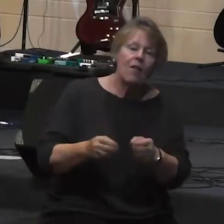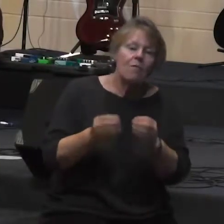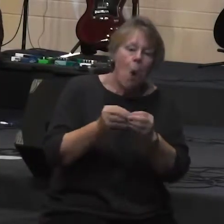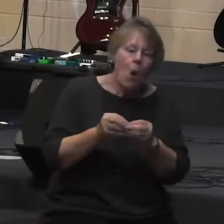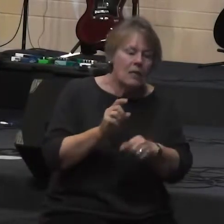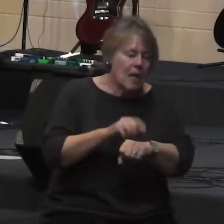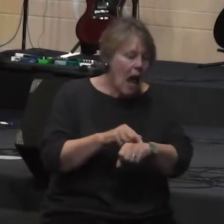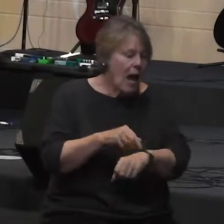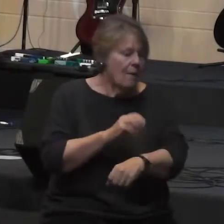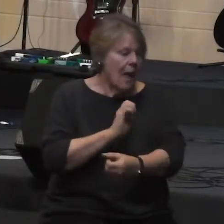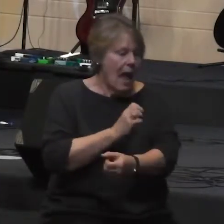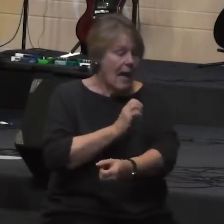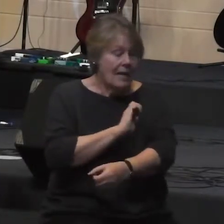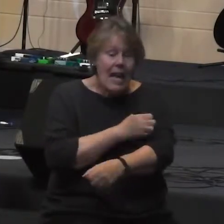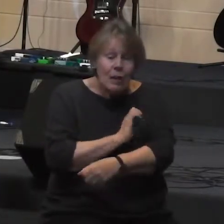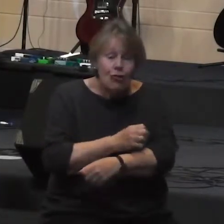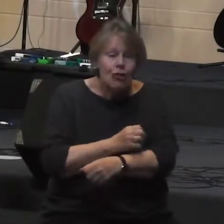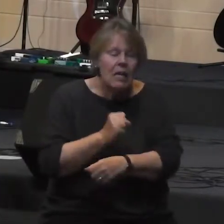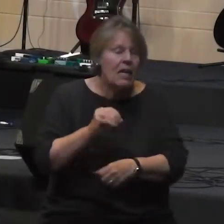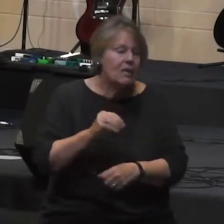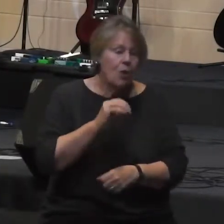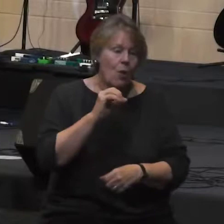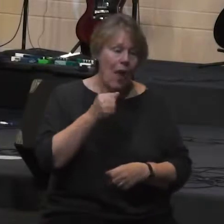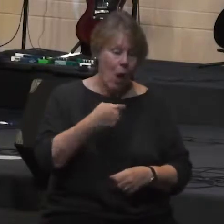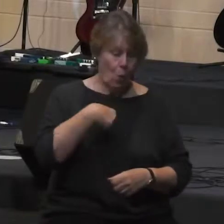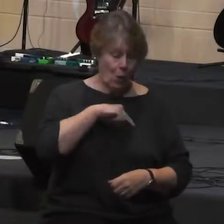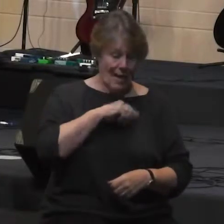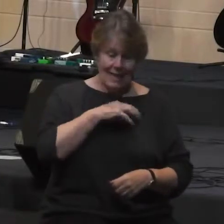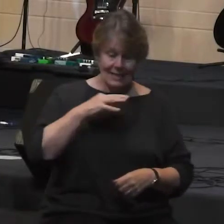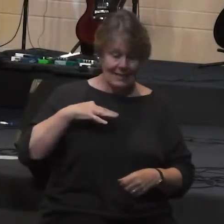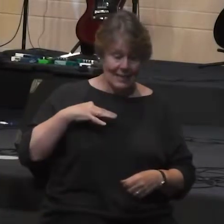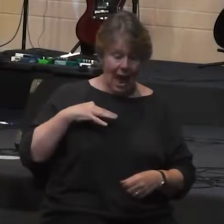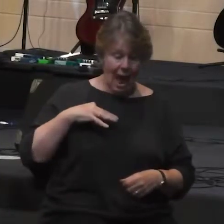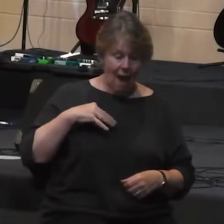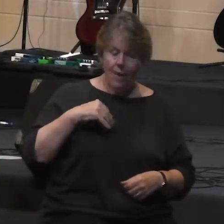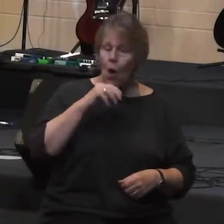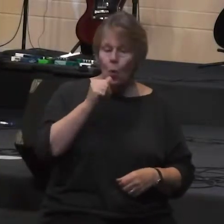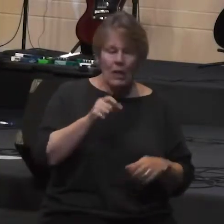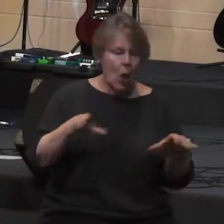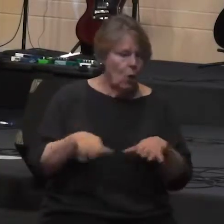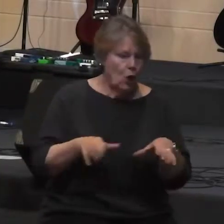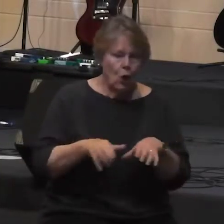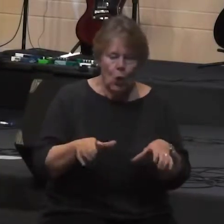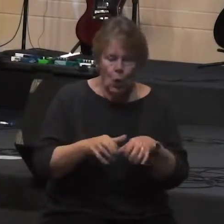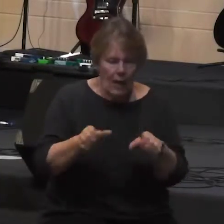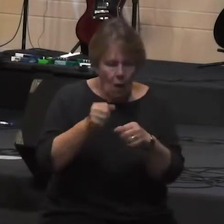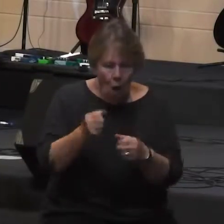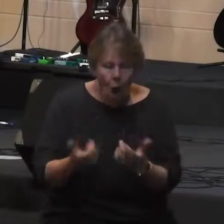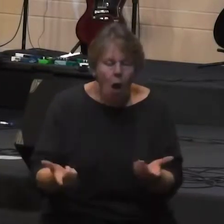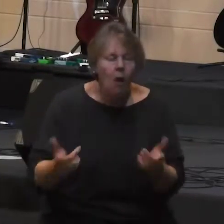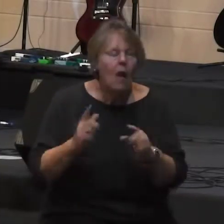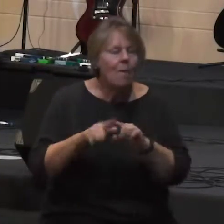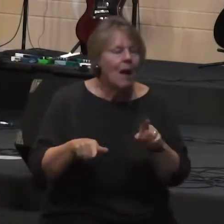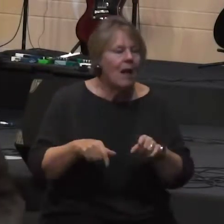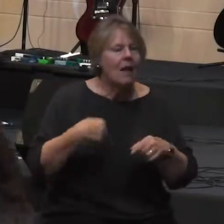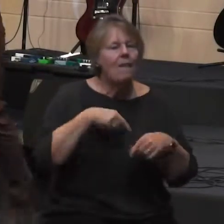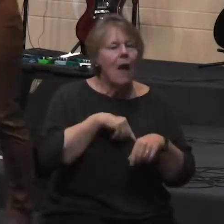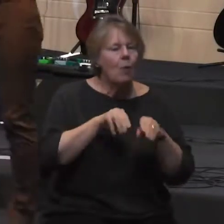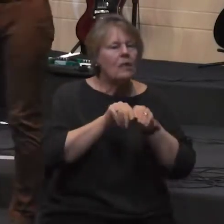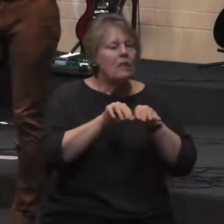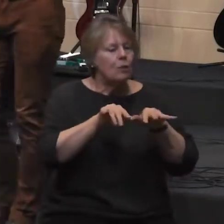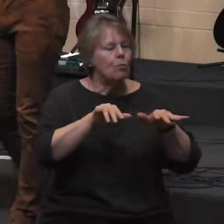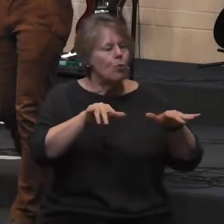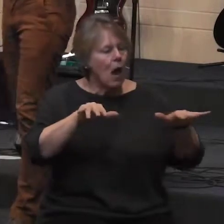just so that we as a staff do it but so that we as a staff usher this community into multiplying kingdom